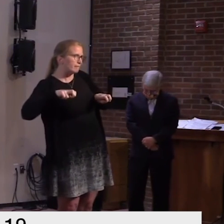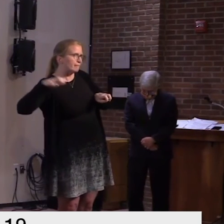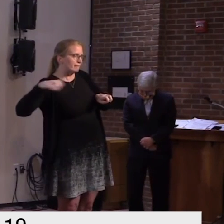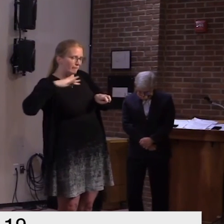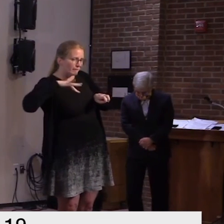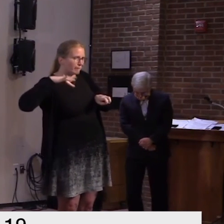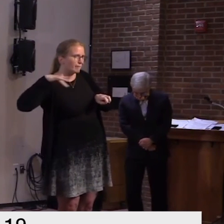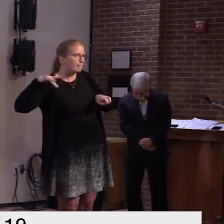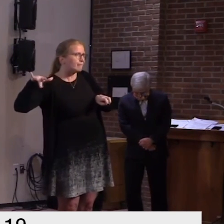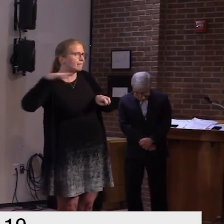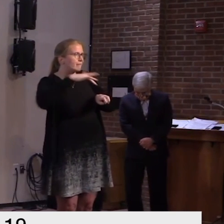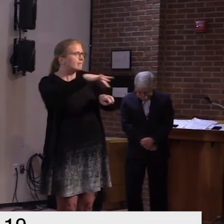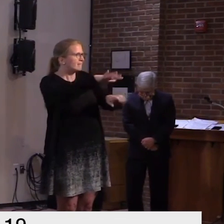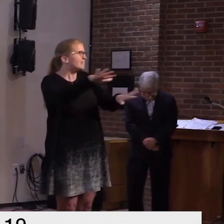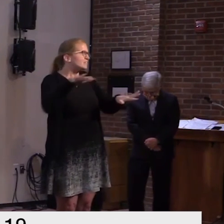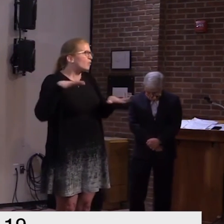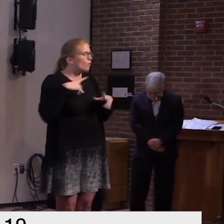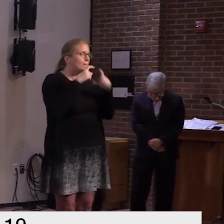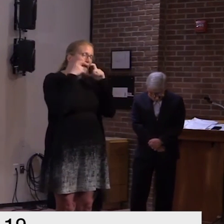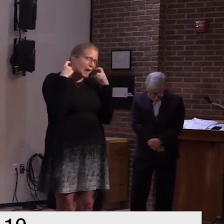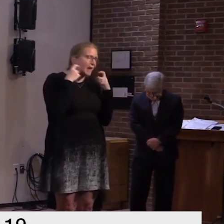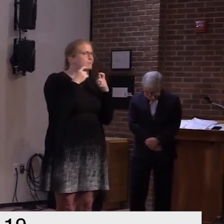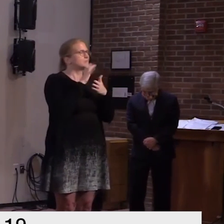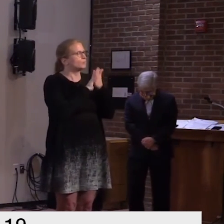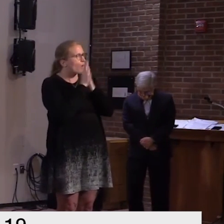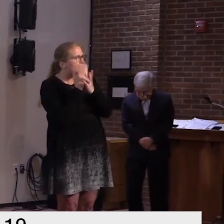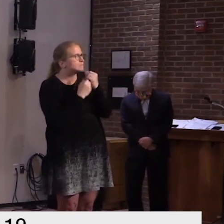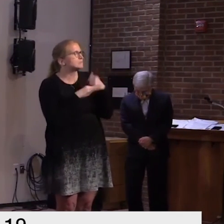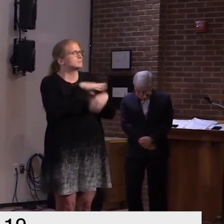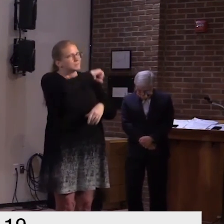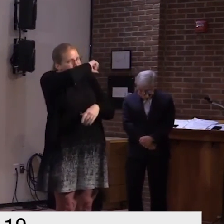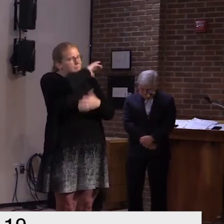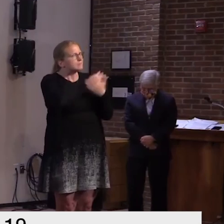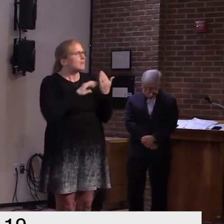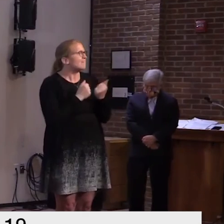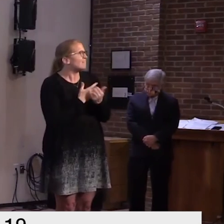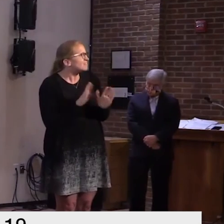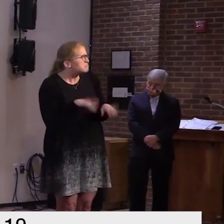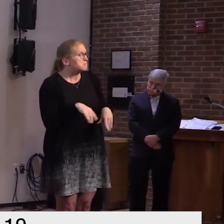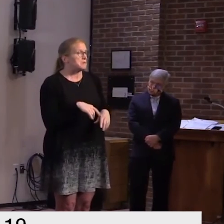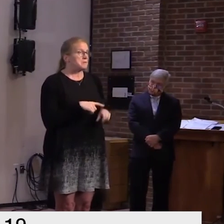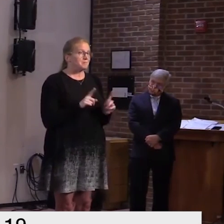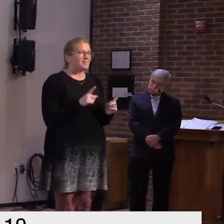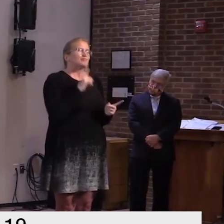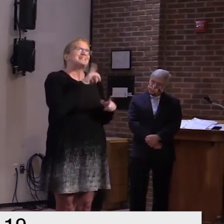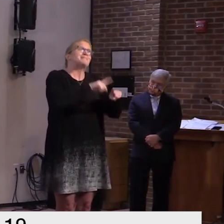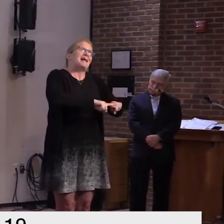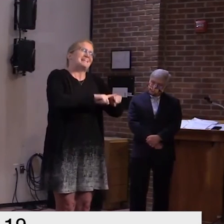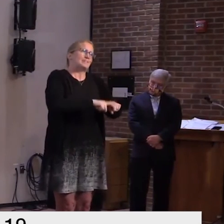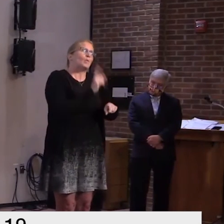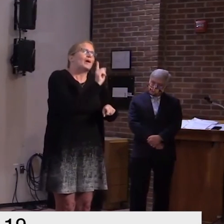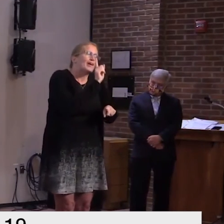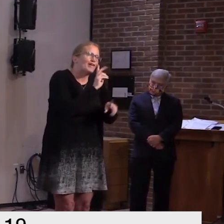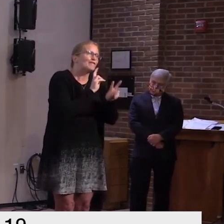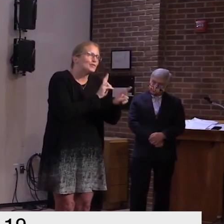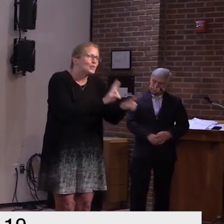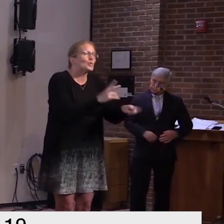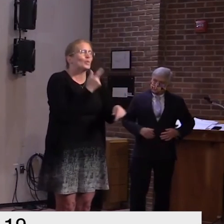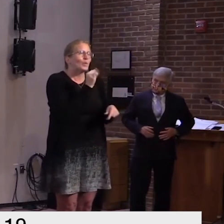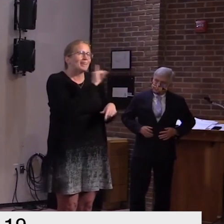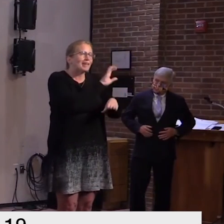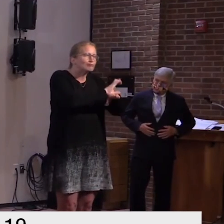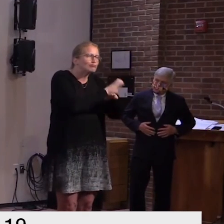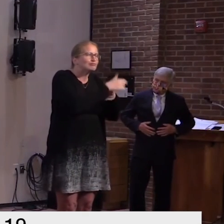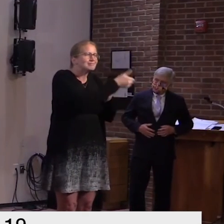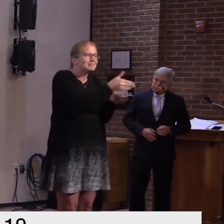uh protect yourself and others but um so i would say again we're trying to anticipate